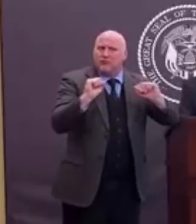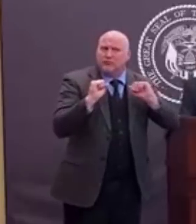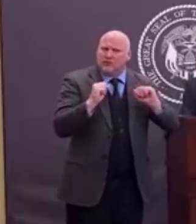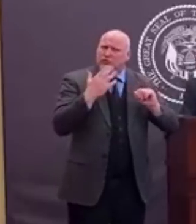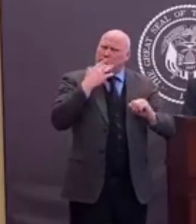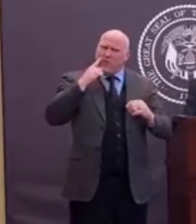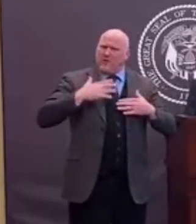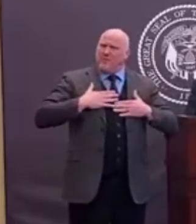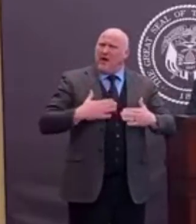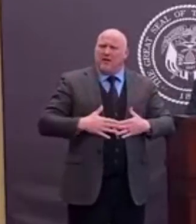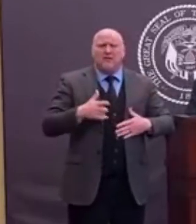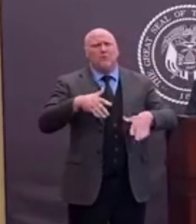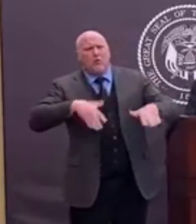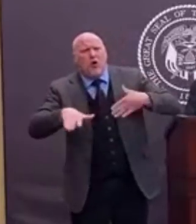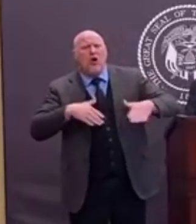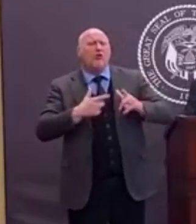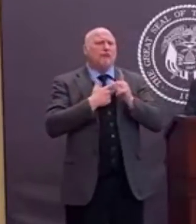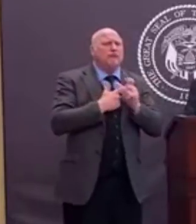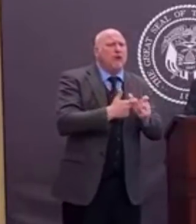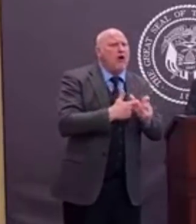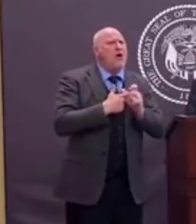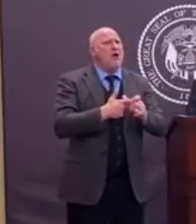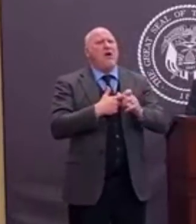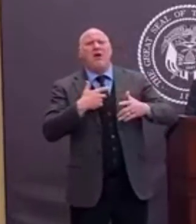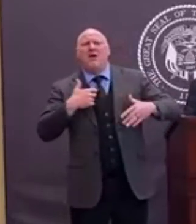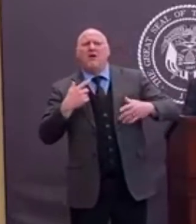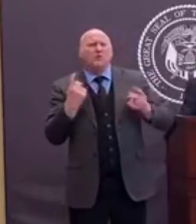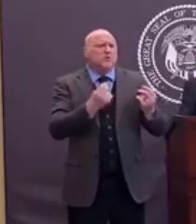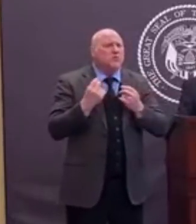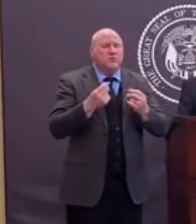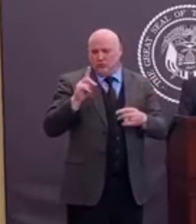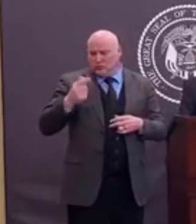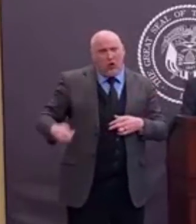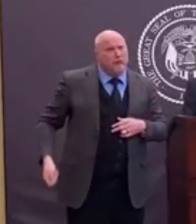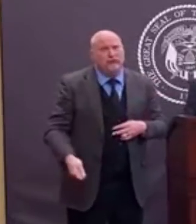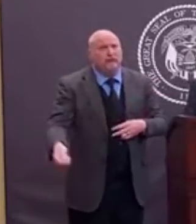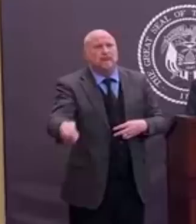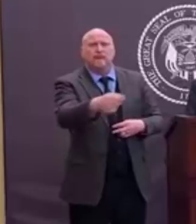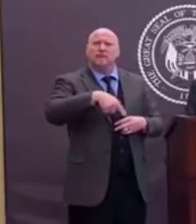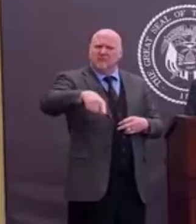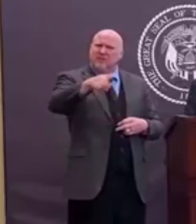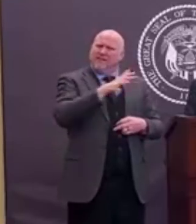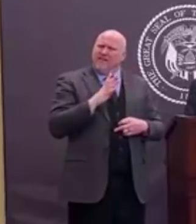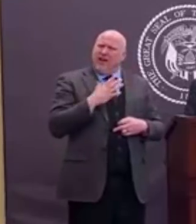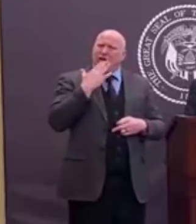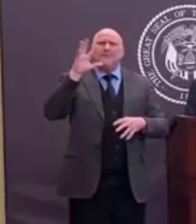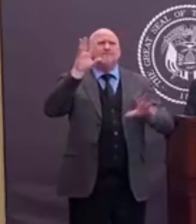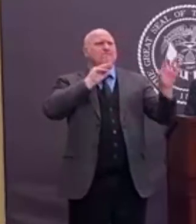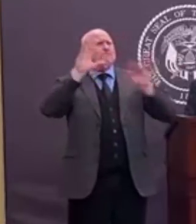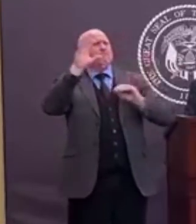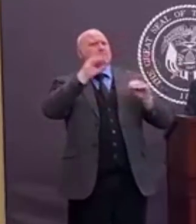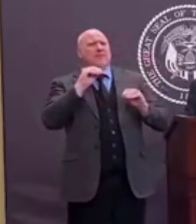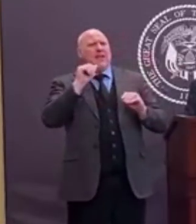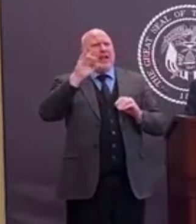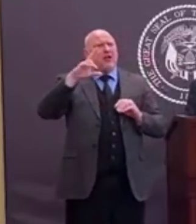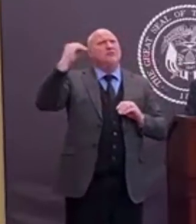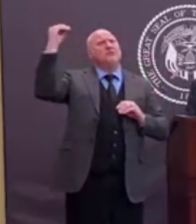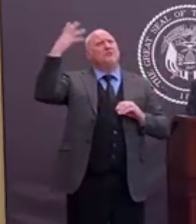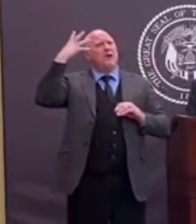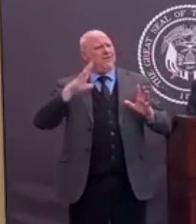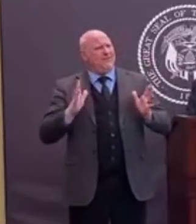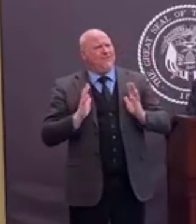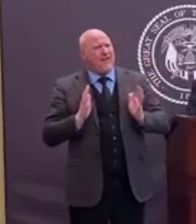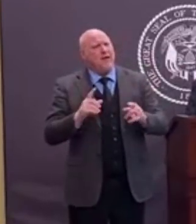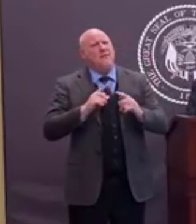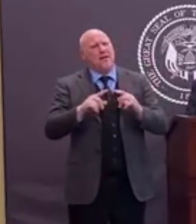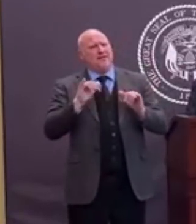road, walk around the block, walk your dog. A of different things you can be doing. Again, hiking on a trail, but maintain